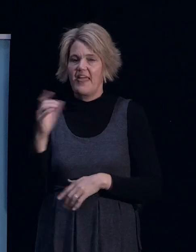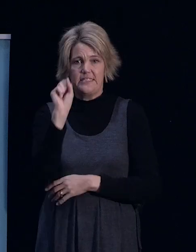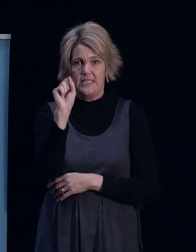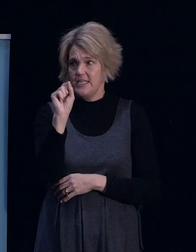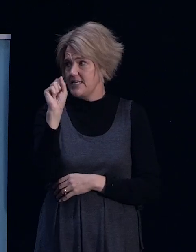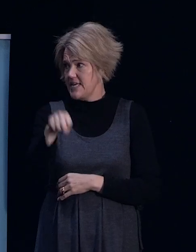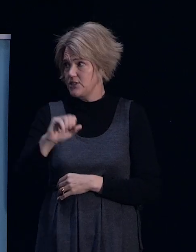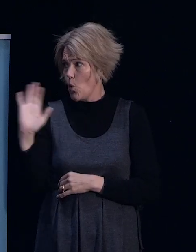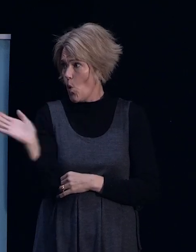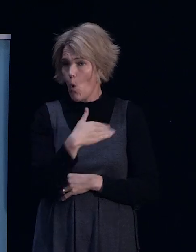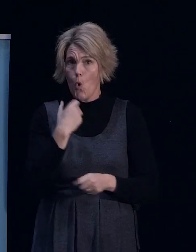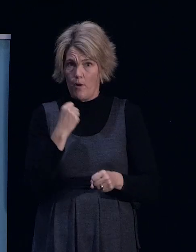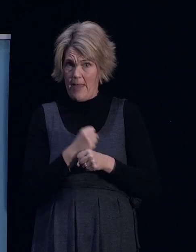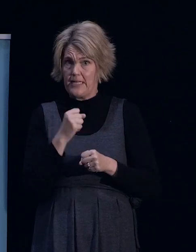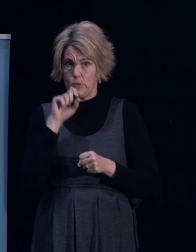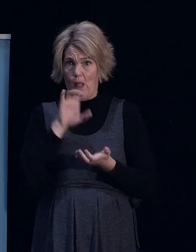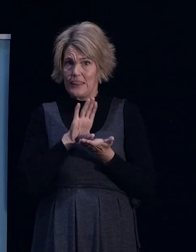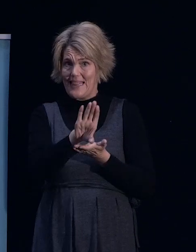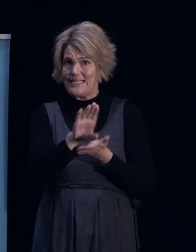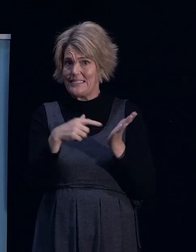TC3. Is anyone saying a no?